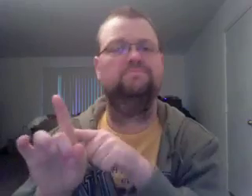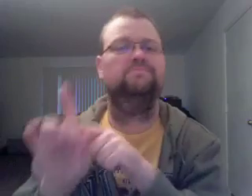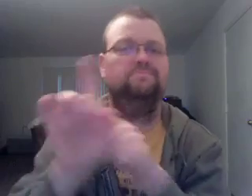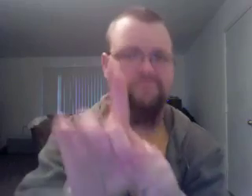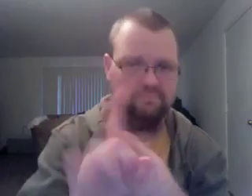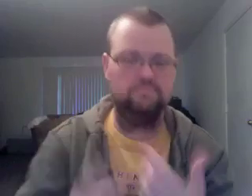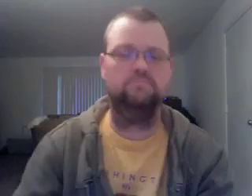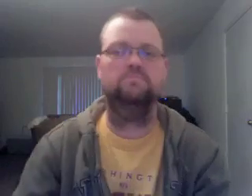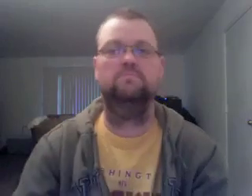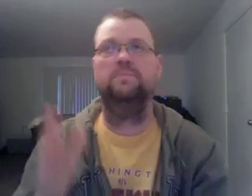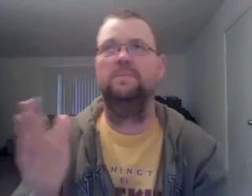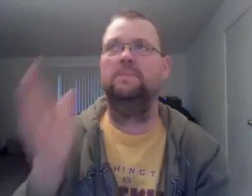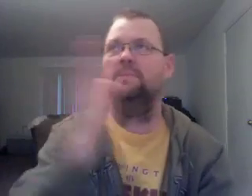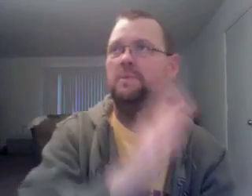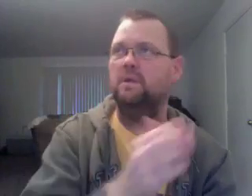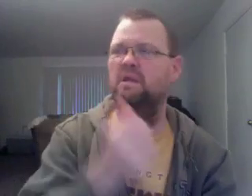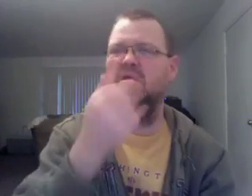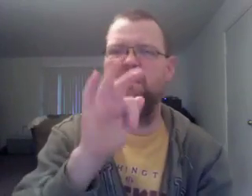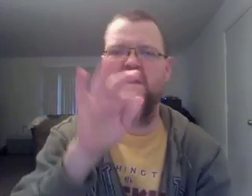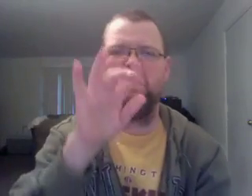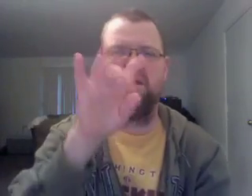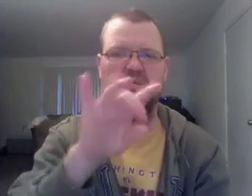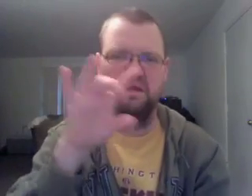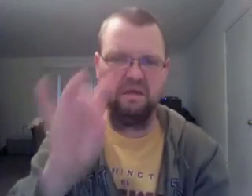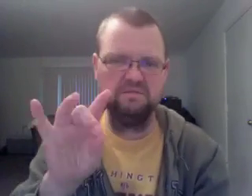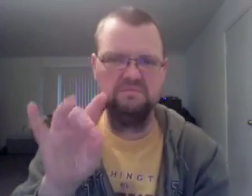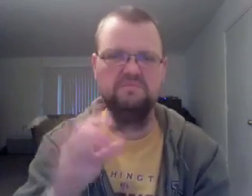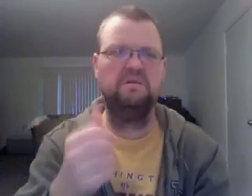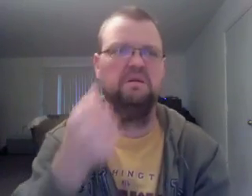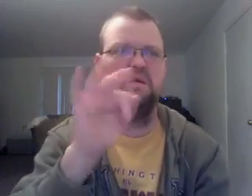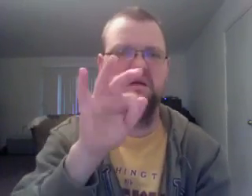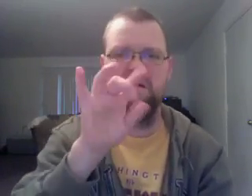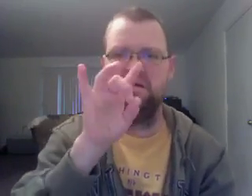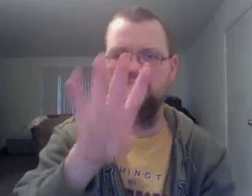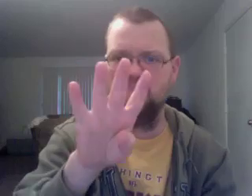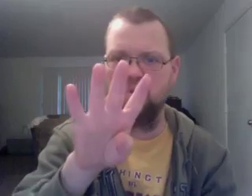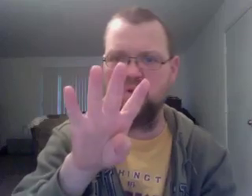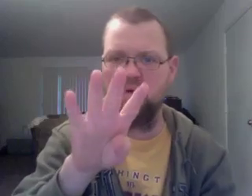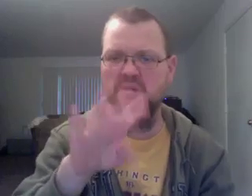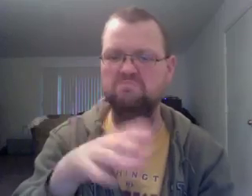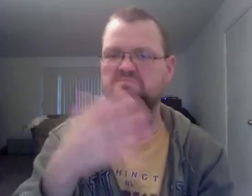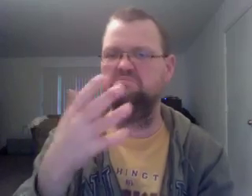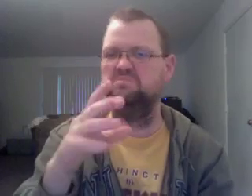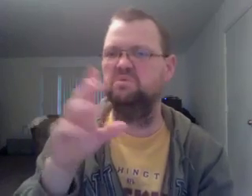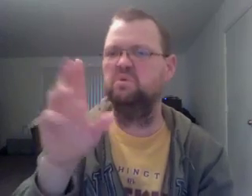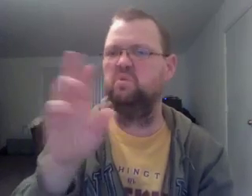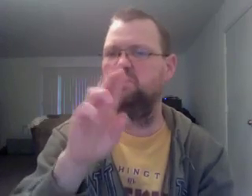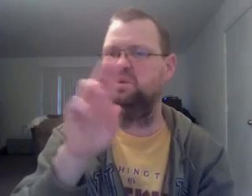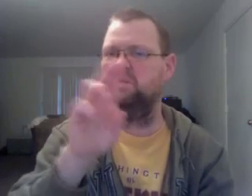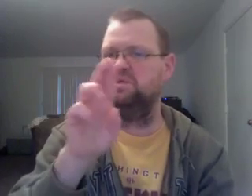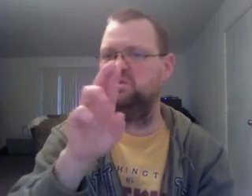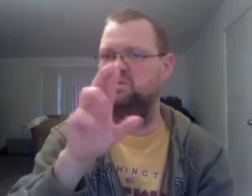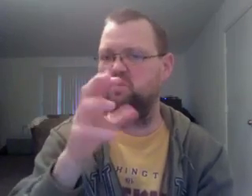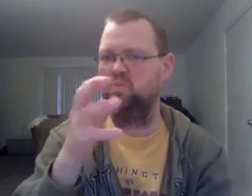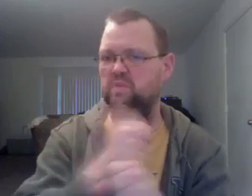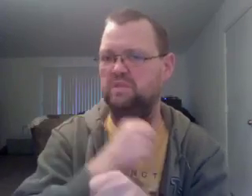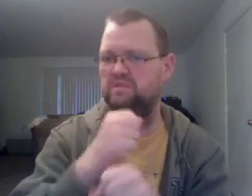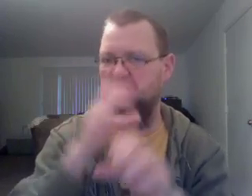him. What a run today for Ryan Newman. New pre-team man, Warren. I'm just keeping on the race track and game track for this. They started back in